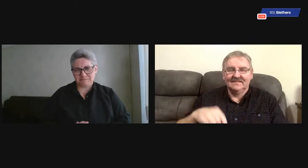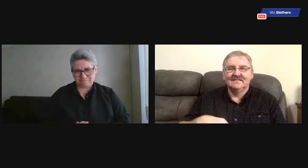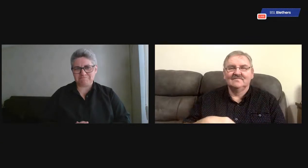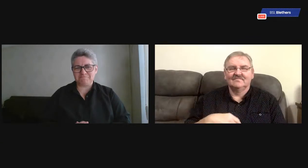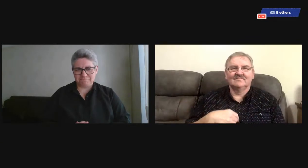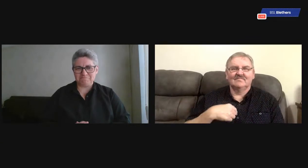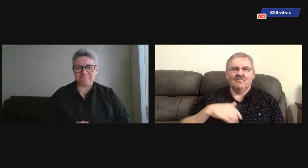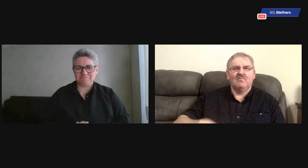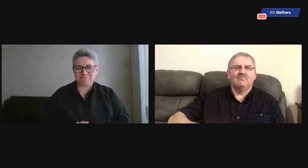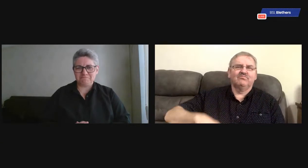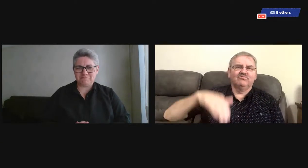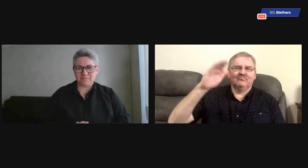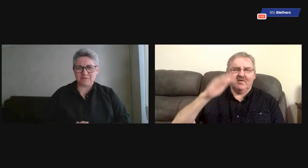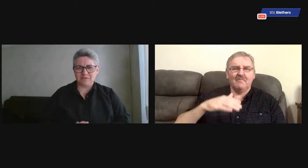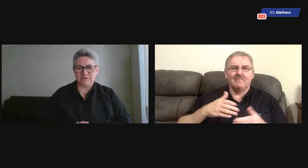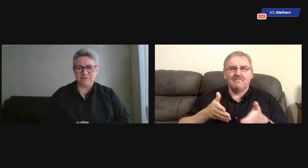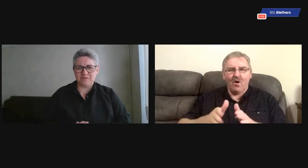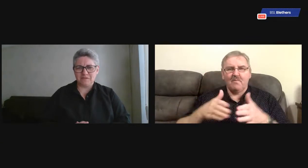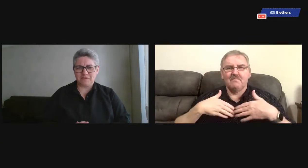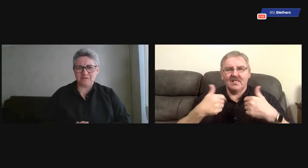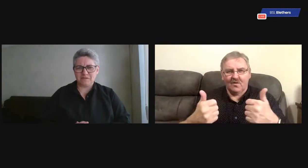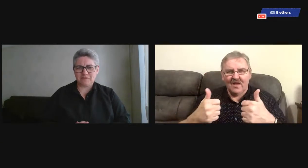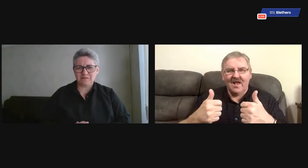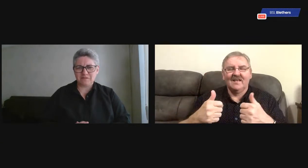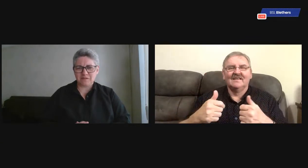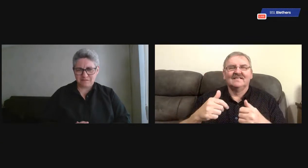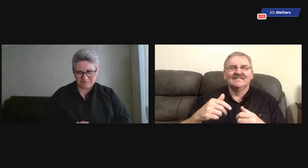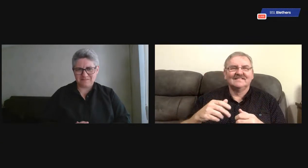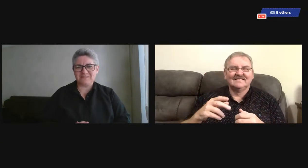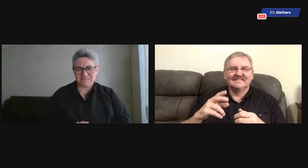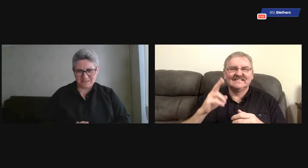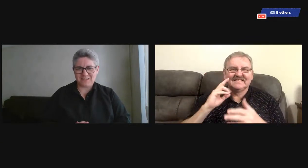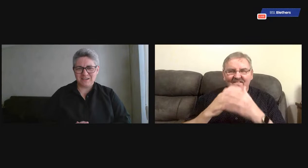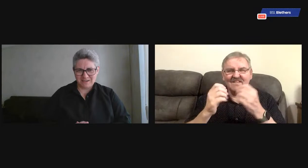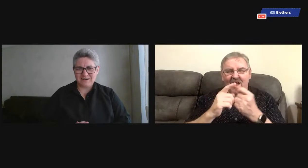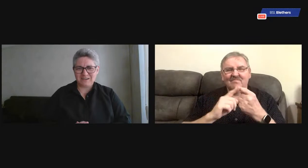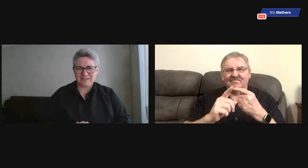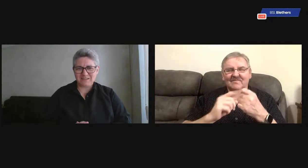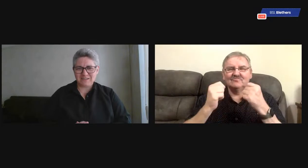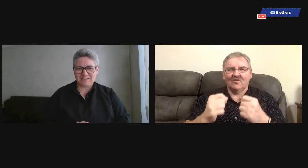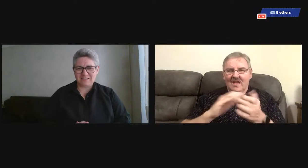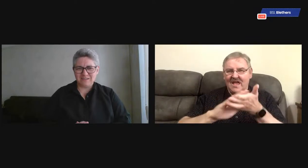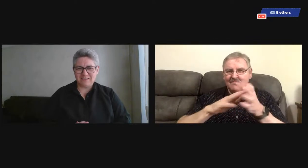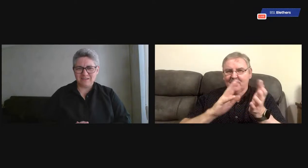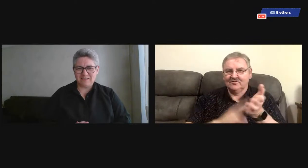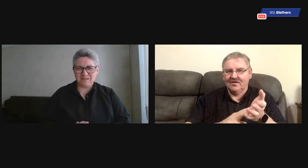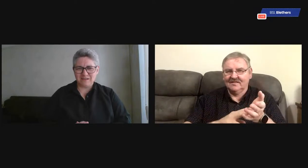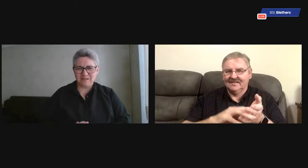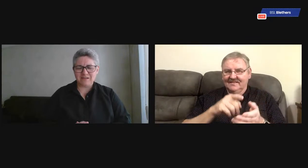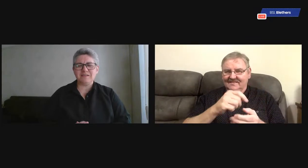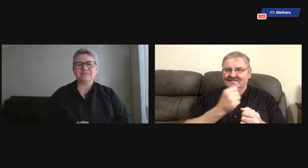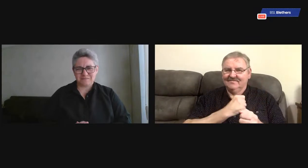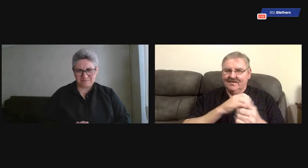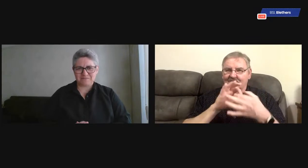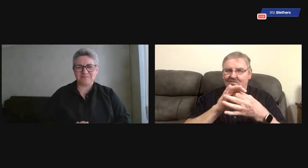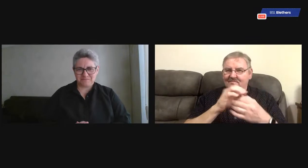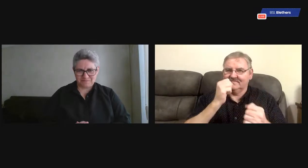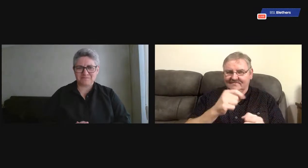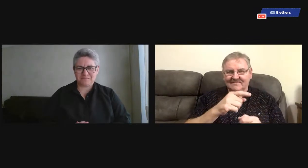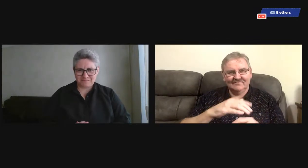here in Aberdeen. I grew up, I was born in Motherwell and I used to go to the Hamilton Deaf